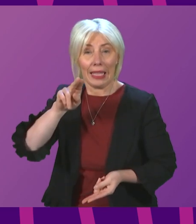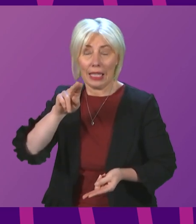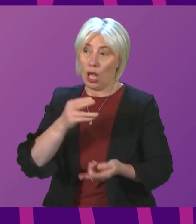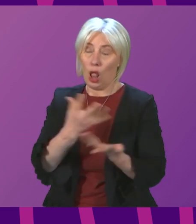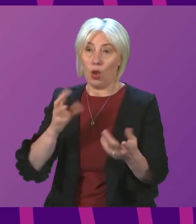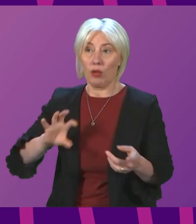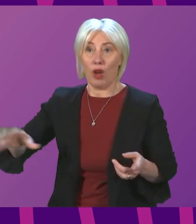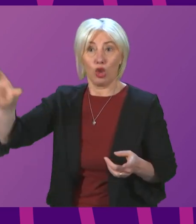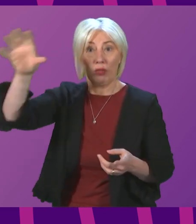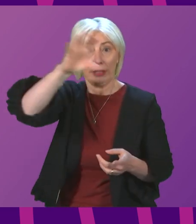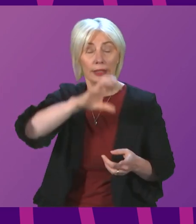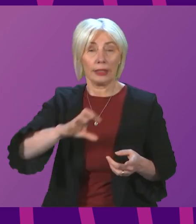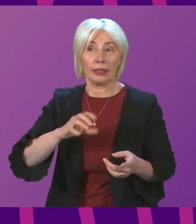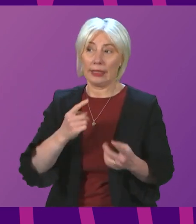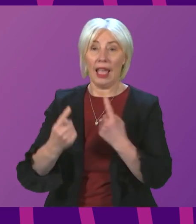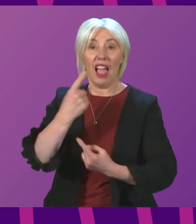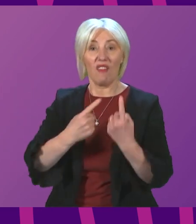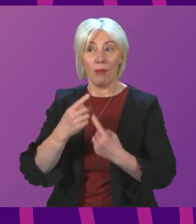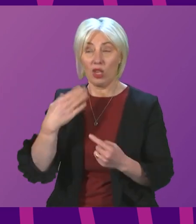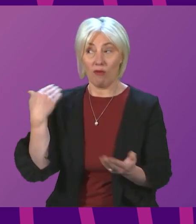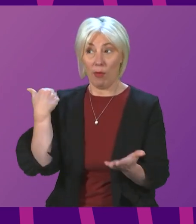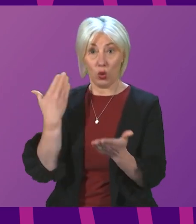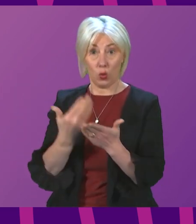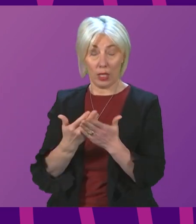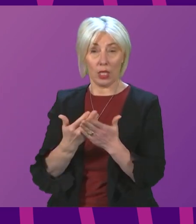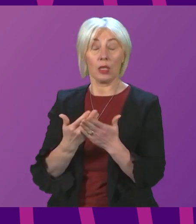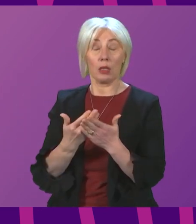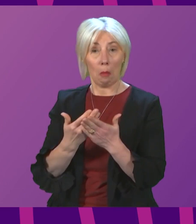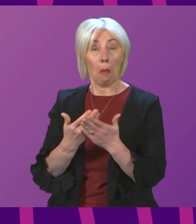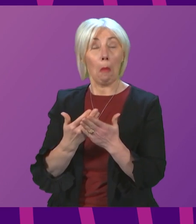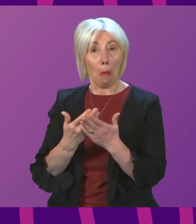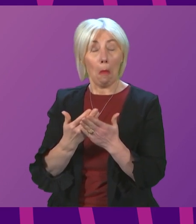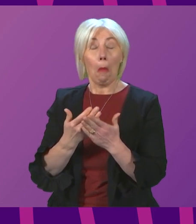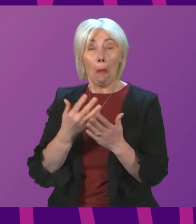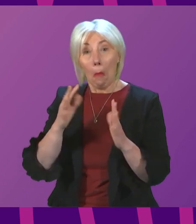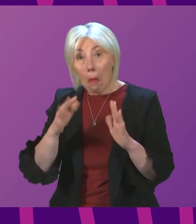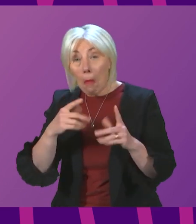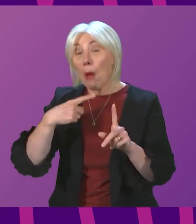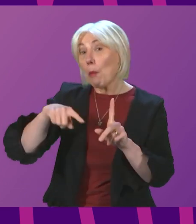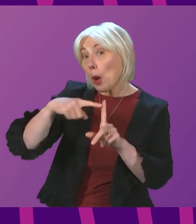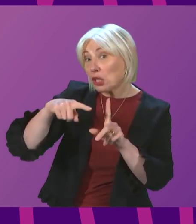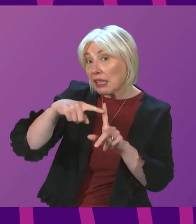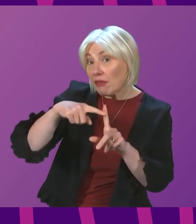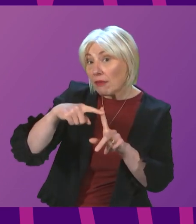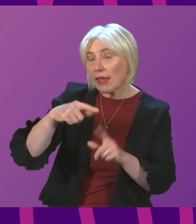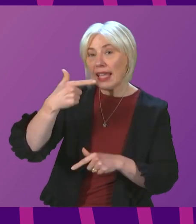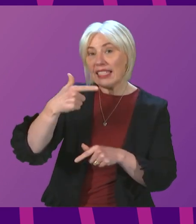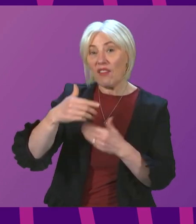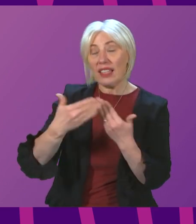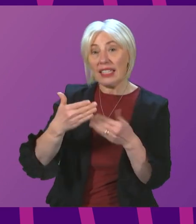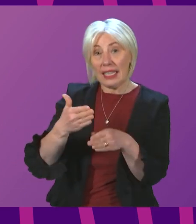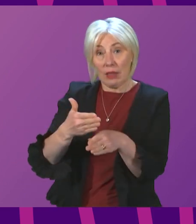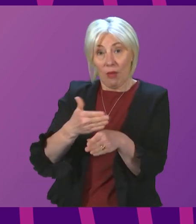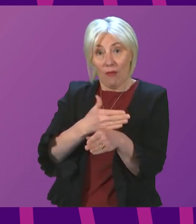countries around the world, the data from this past week paints another broadly positive picture. In the seven days prior